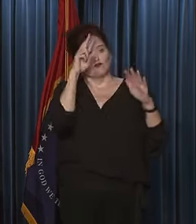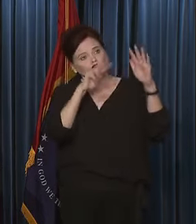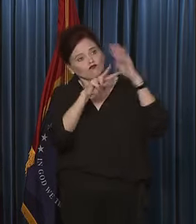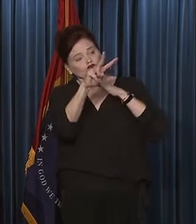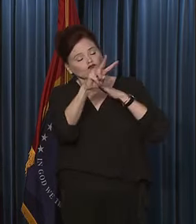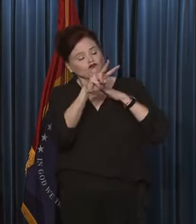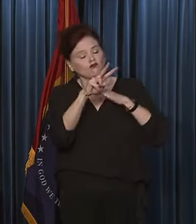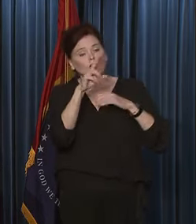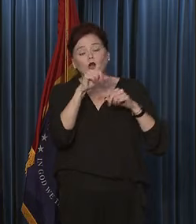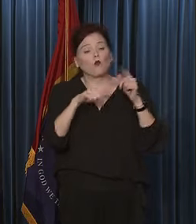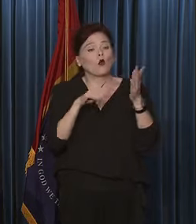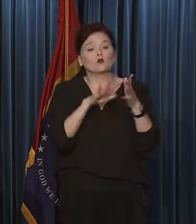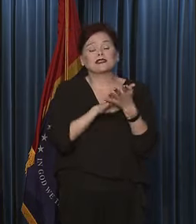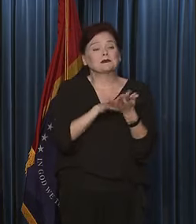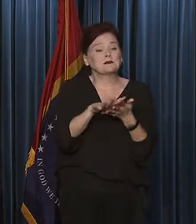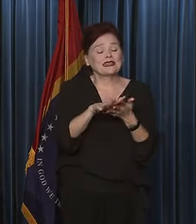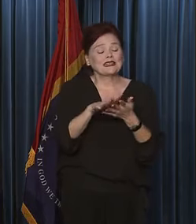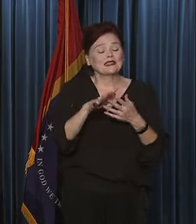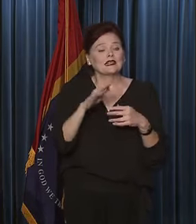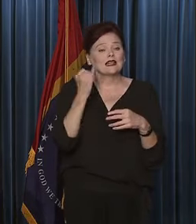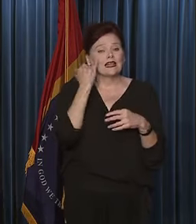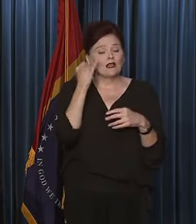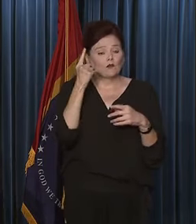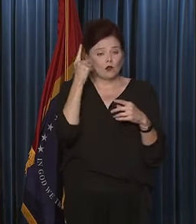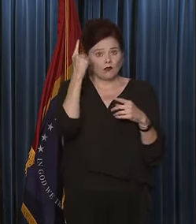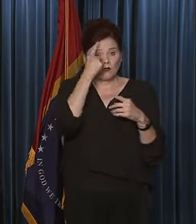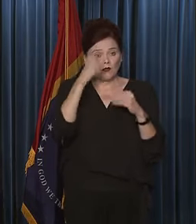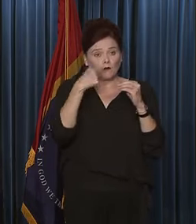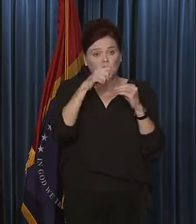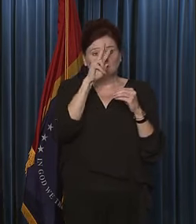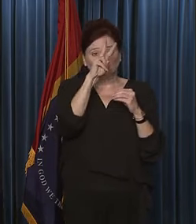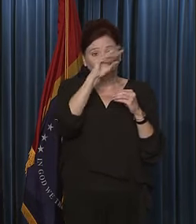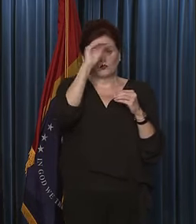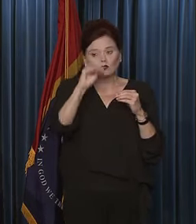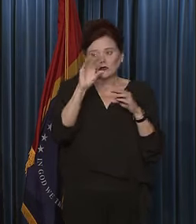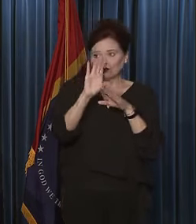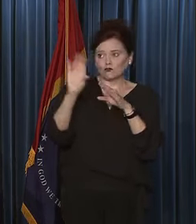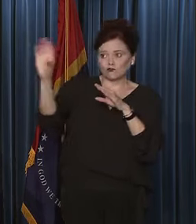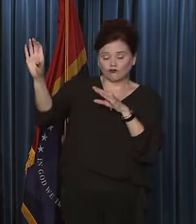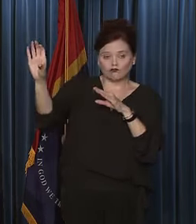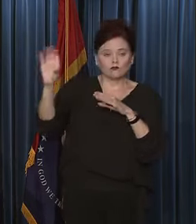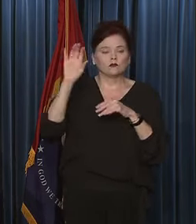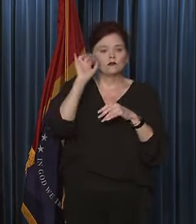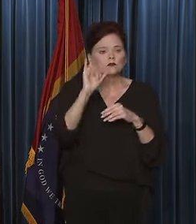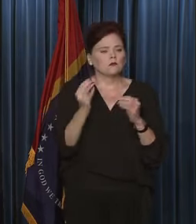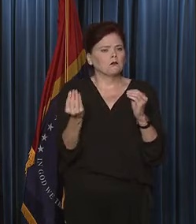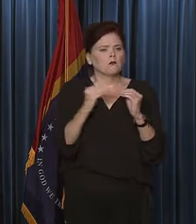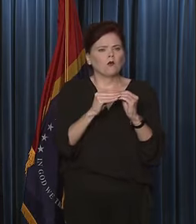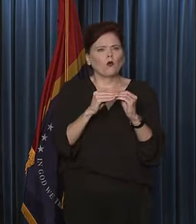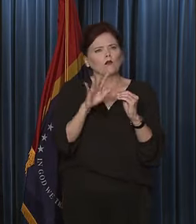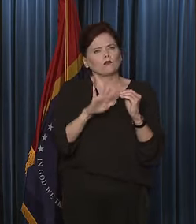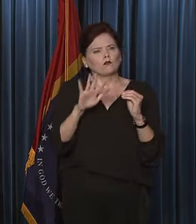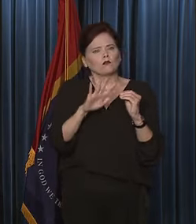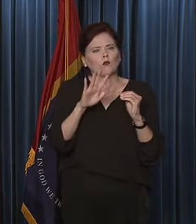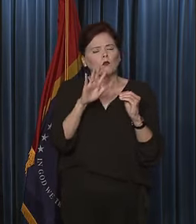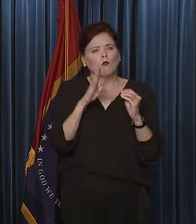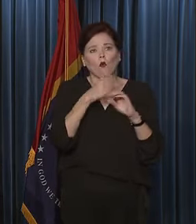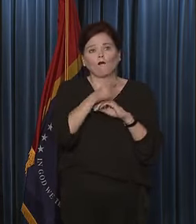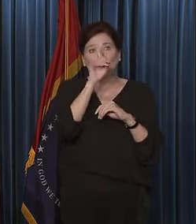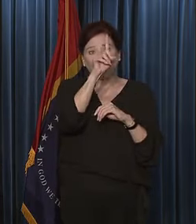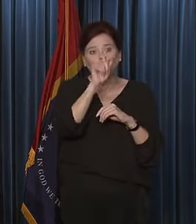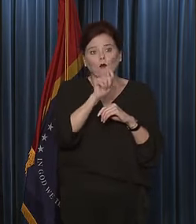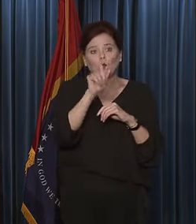above what was spent. And honestly, if you consider the 2% set aside, it was really closer to over $1